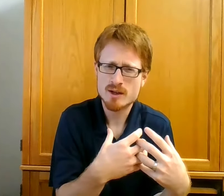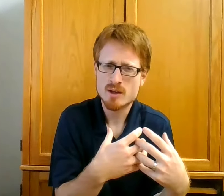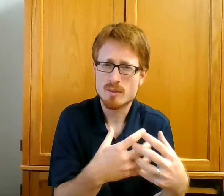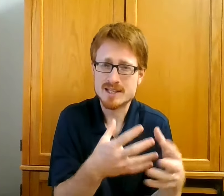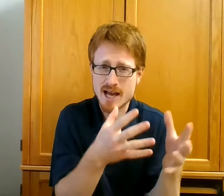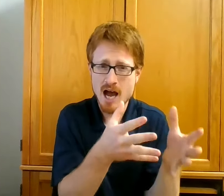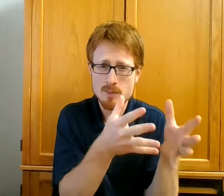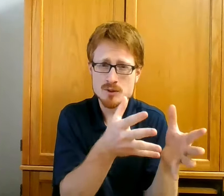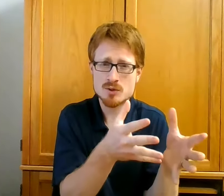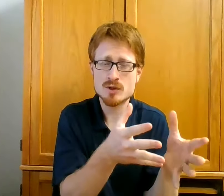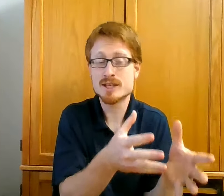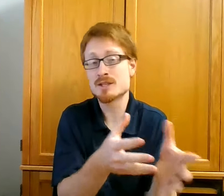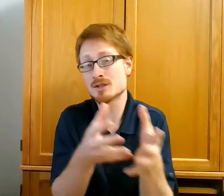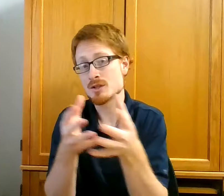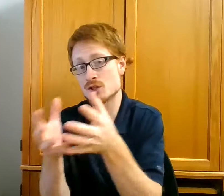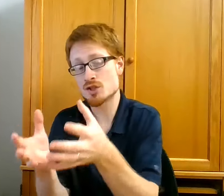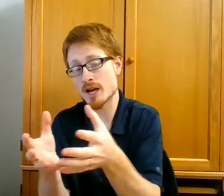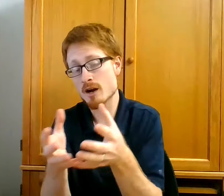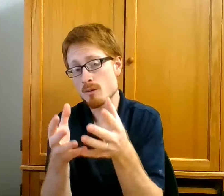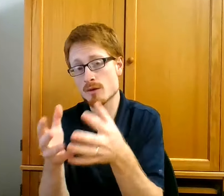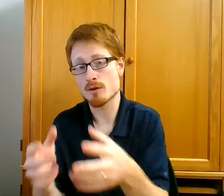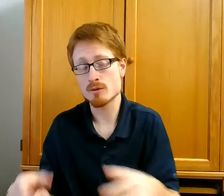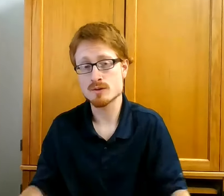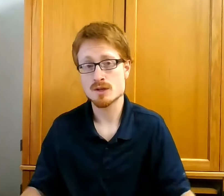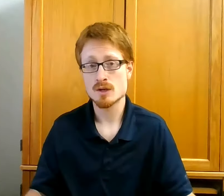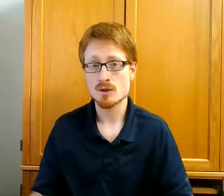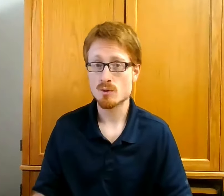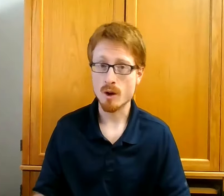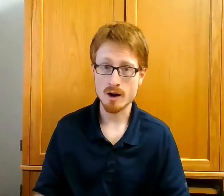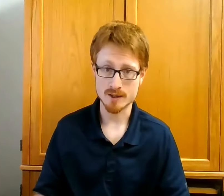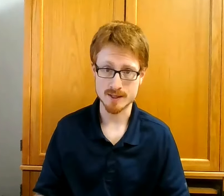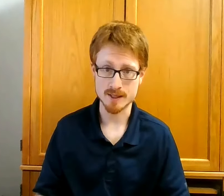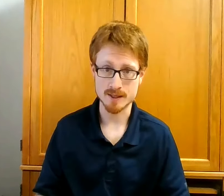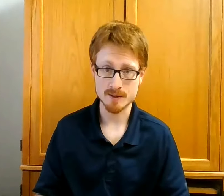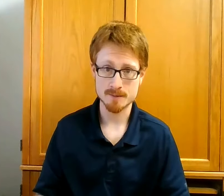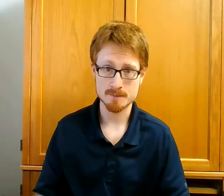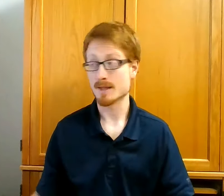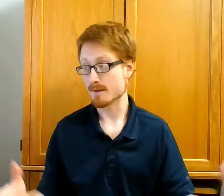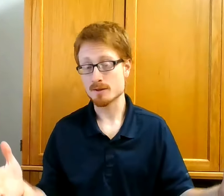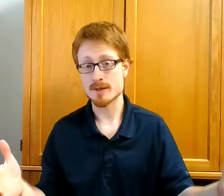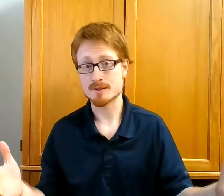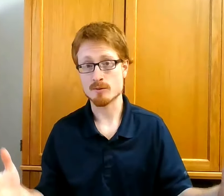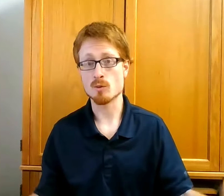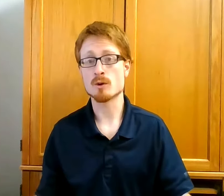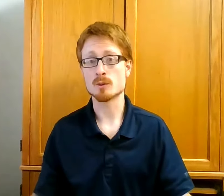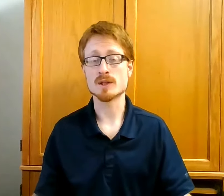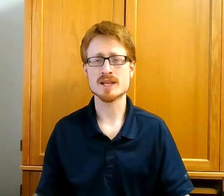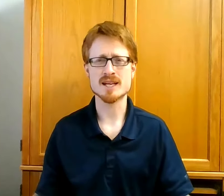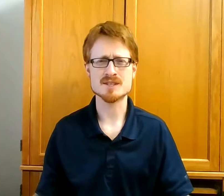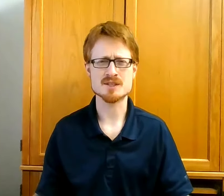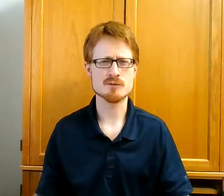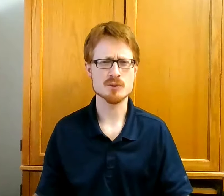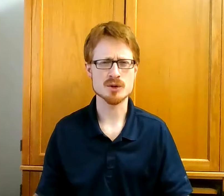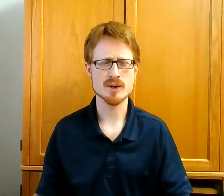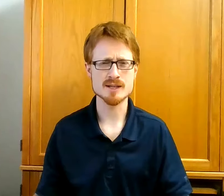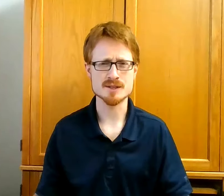but as opportunities to share with those who are in need? I think the rest of the world would look at us as if we were crazy.